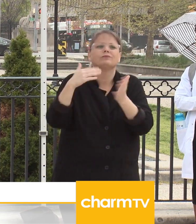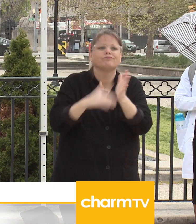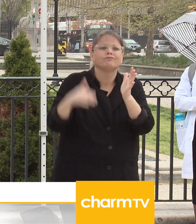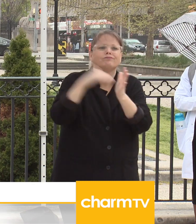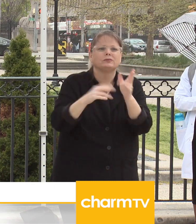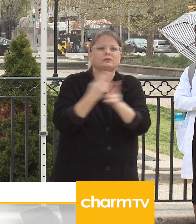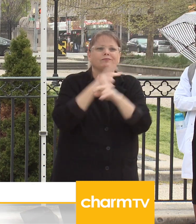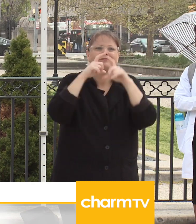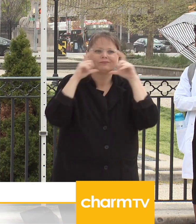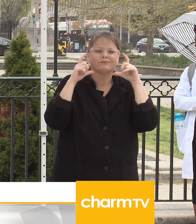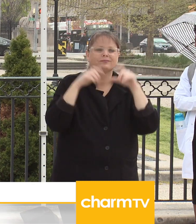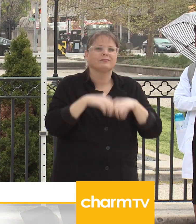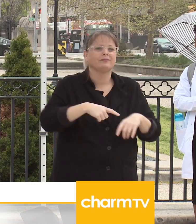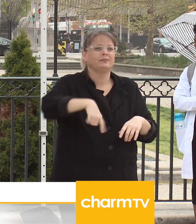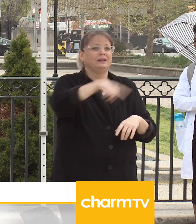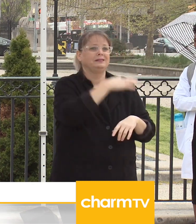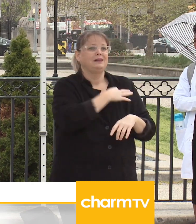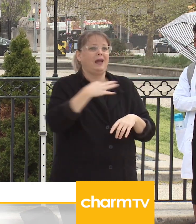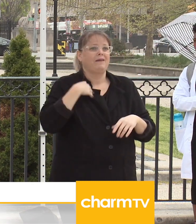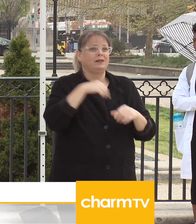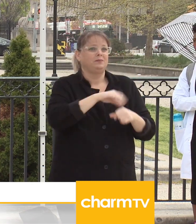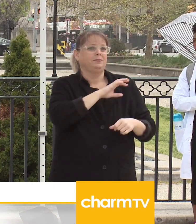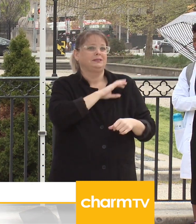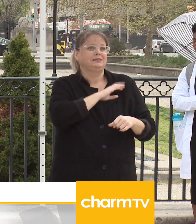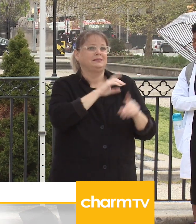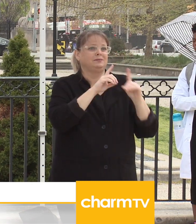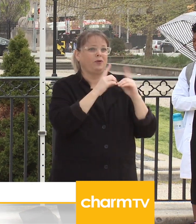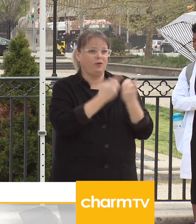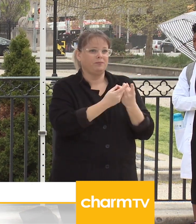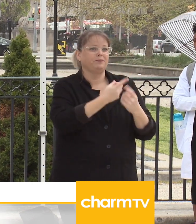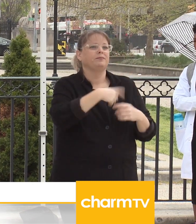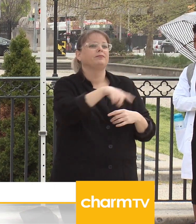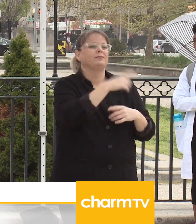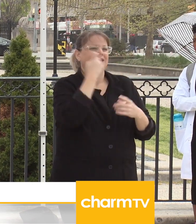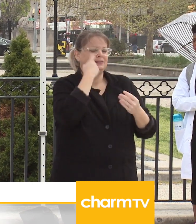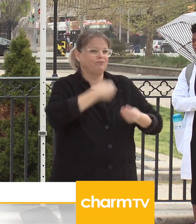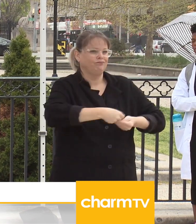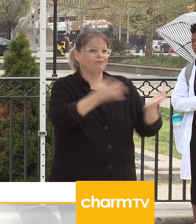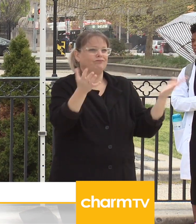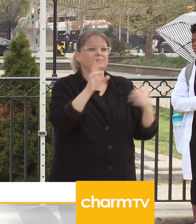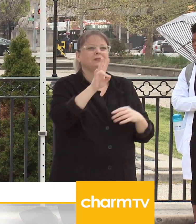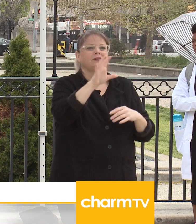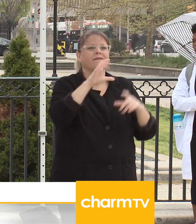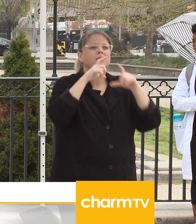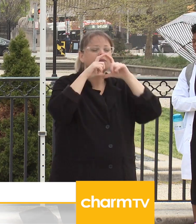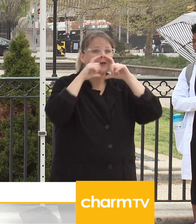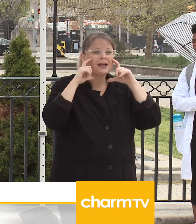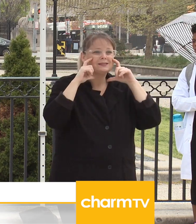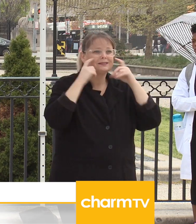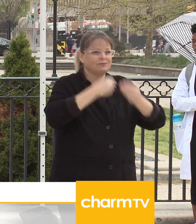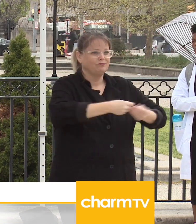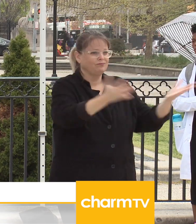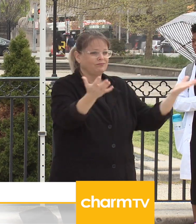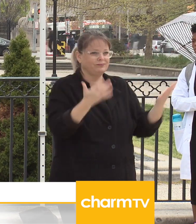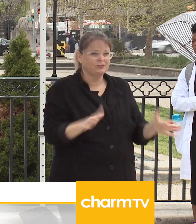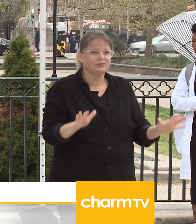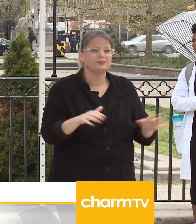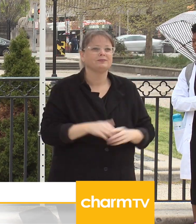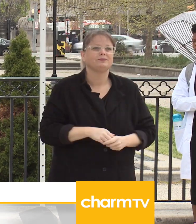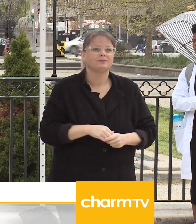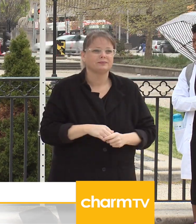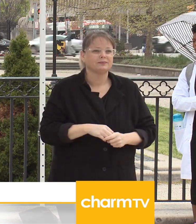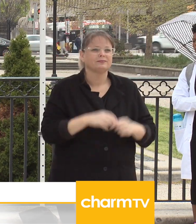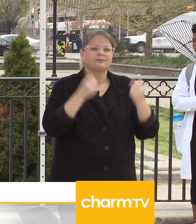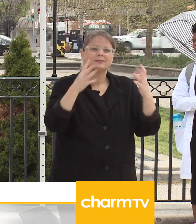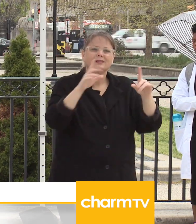Department recently received 700 of these masks to help limit their exposure. Multiple agencies, including